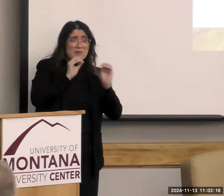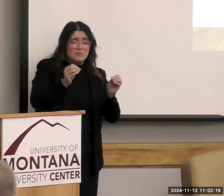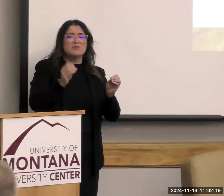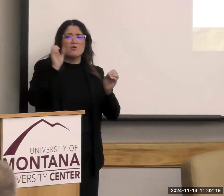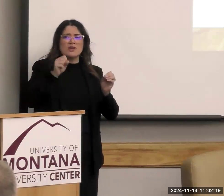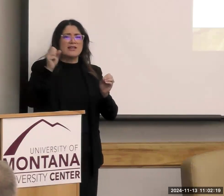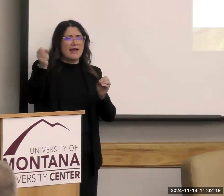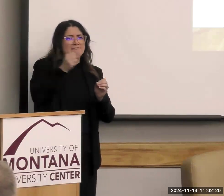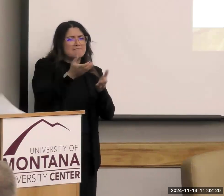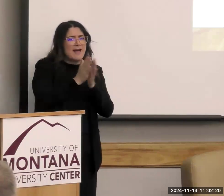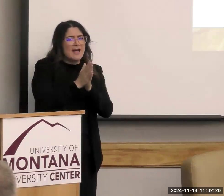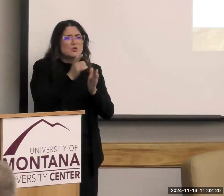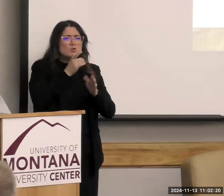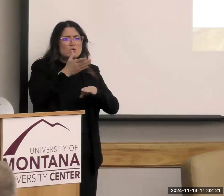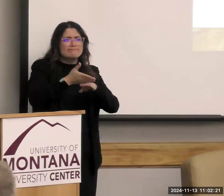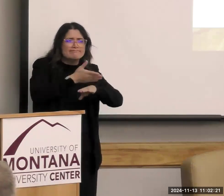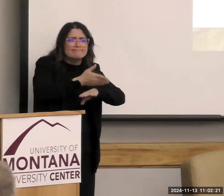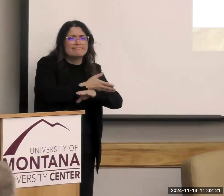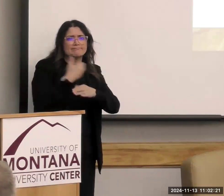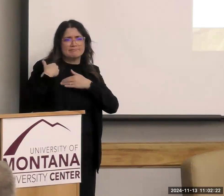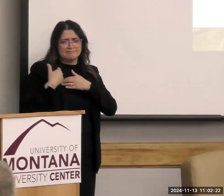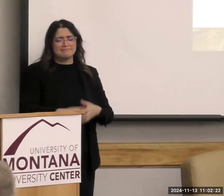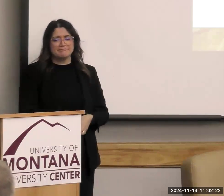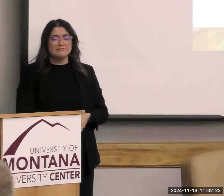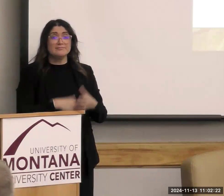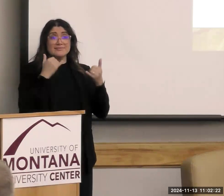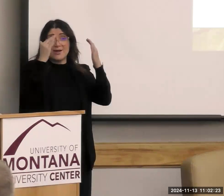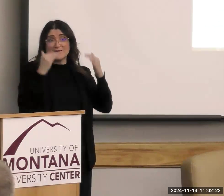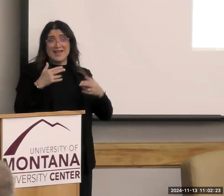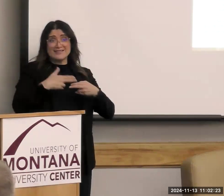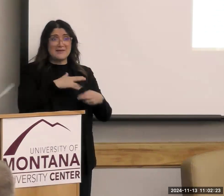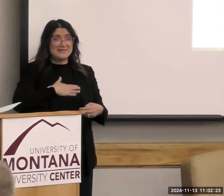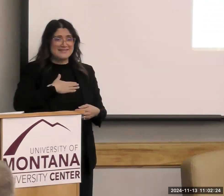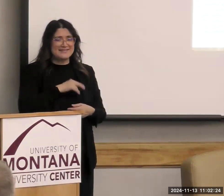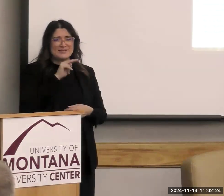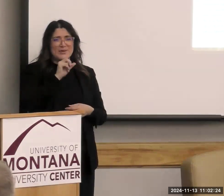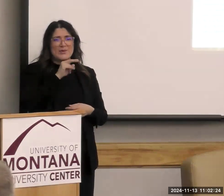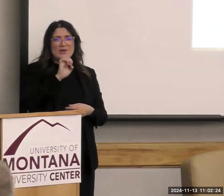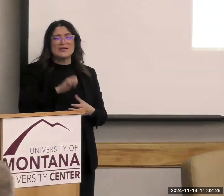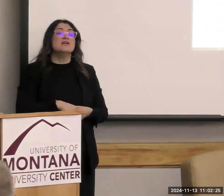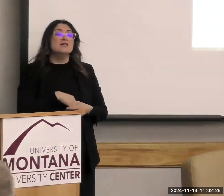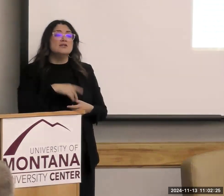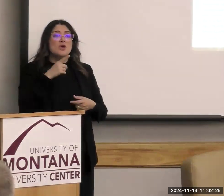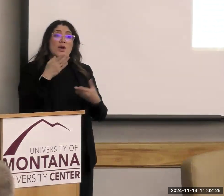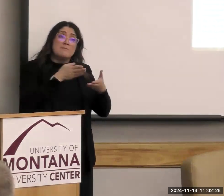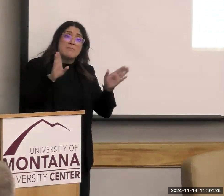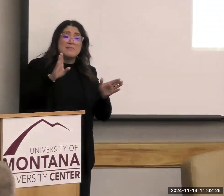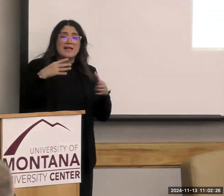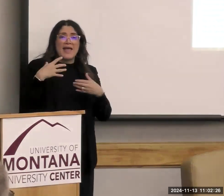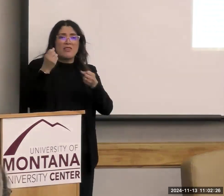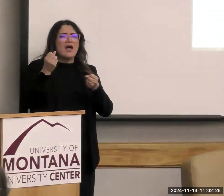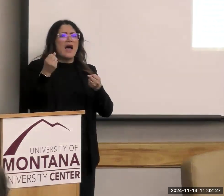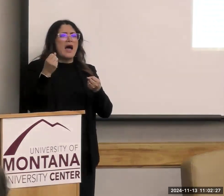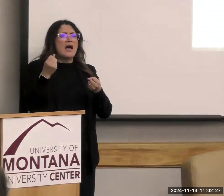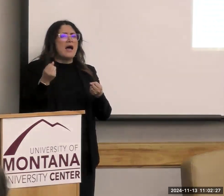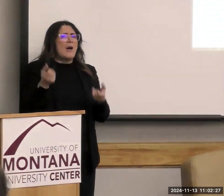Okay, I'm going to go to the next slide, please, Noni. So in public health, how many of you are